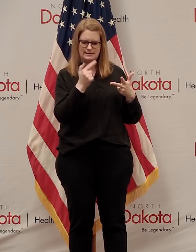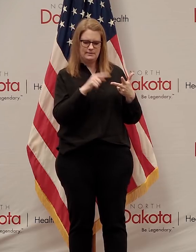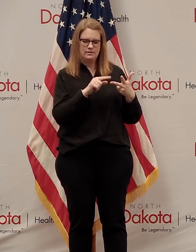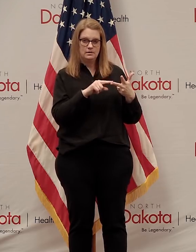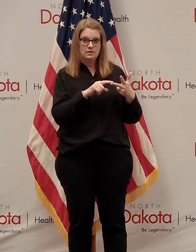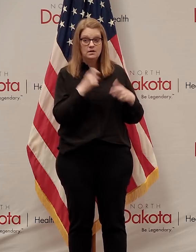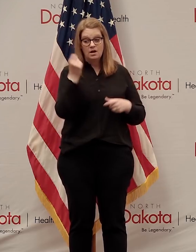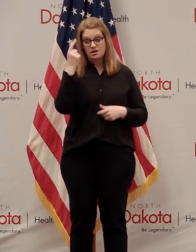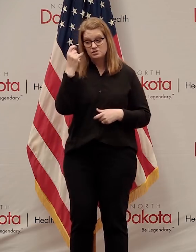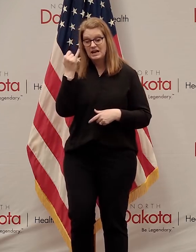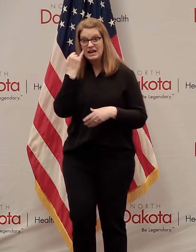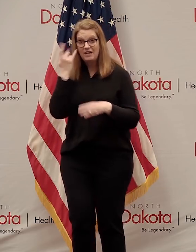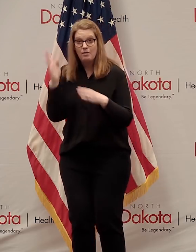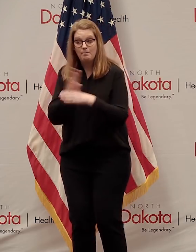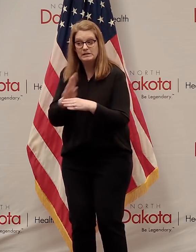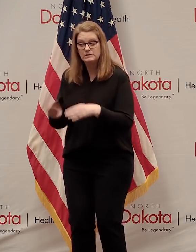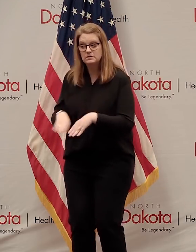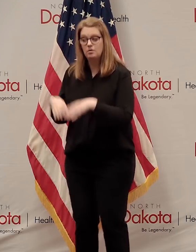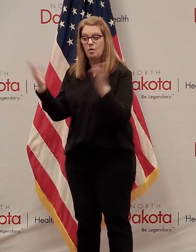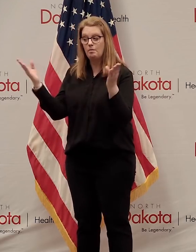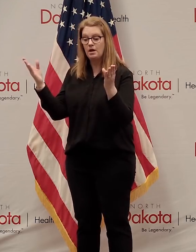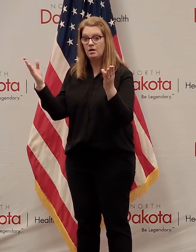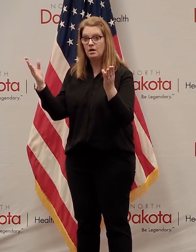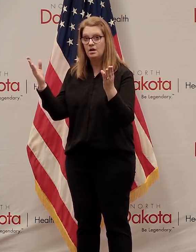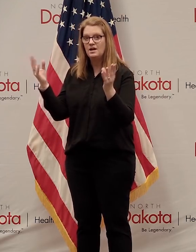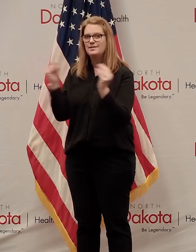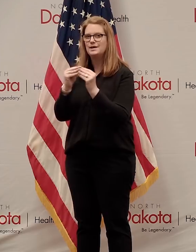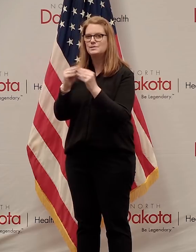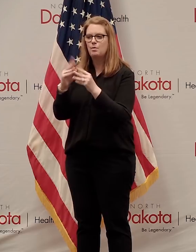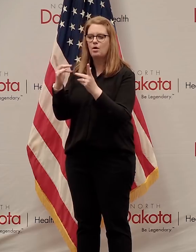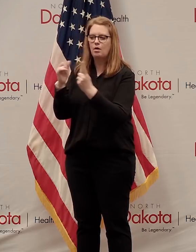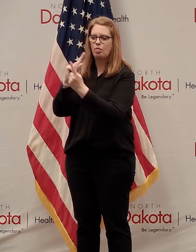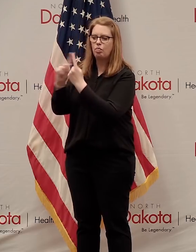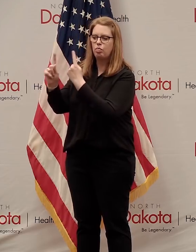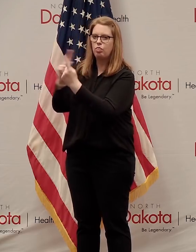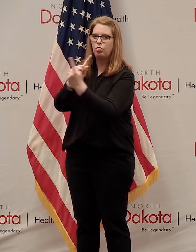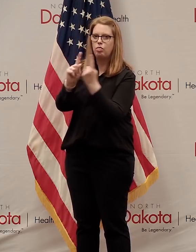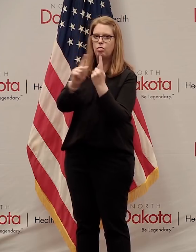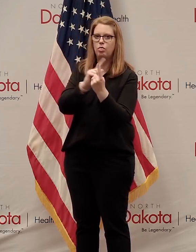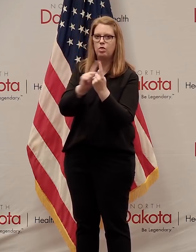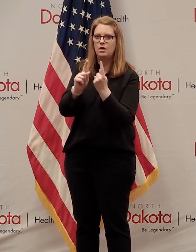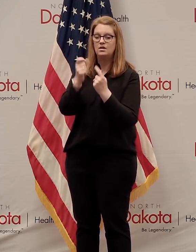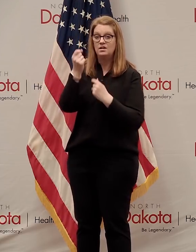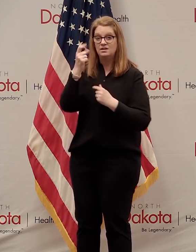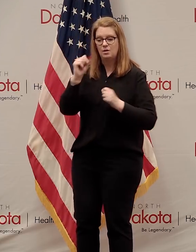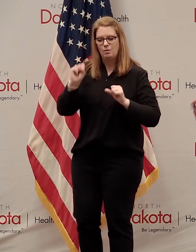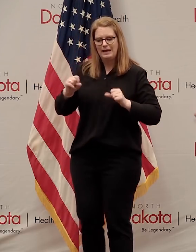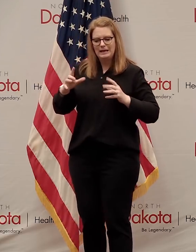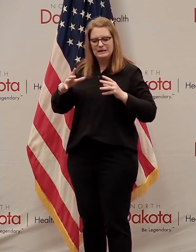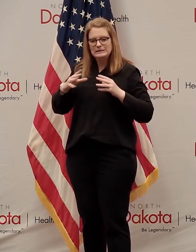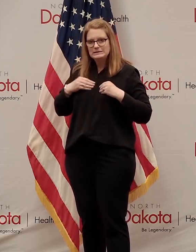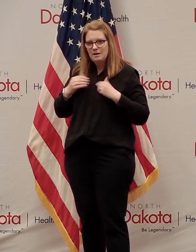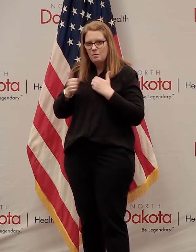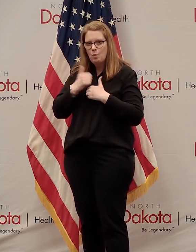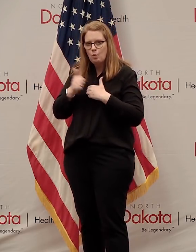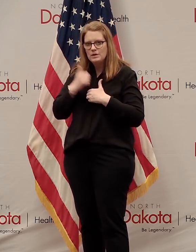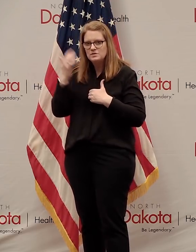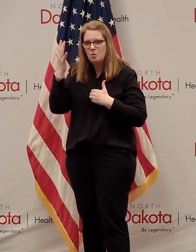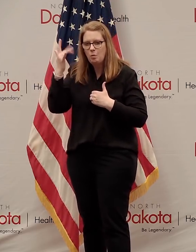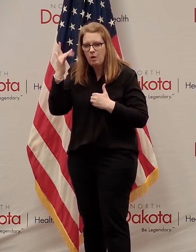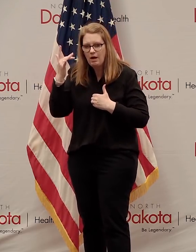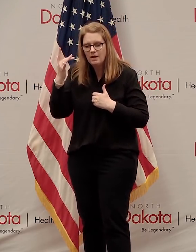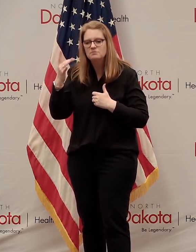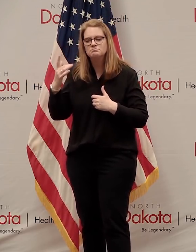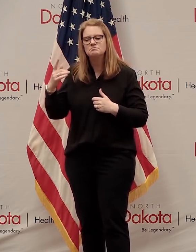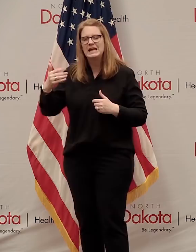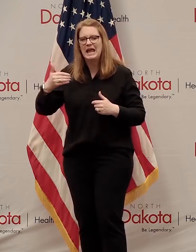could lead to transmissible moments, but we're willing to take on some more risk, not because the virus has gone away, but we've got more capability as a